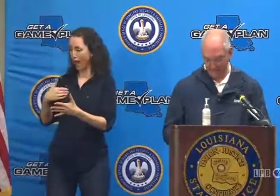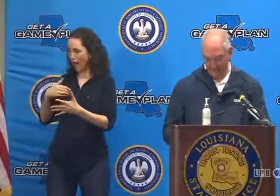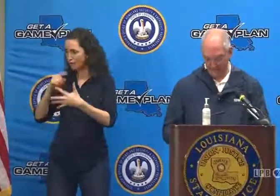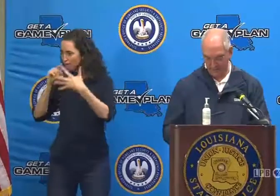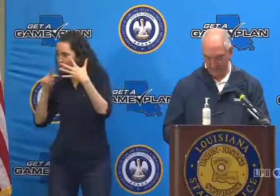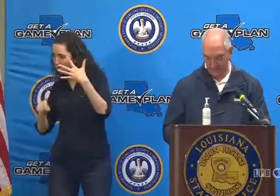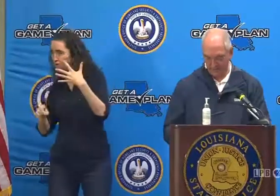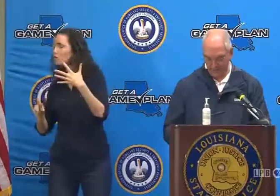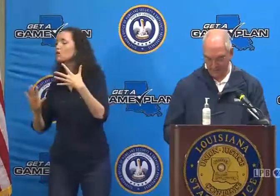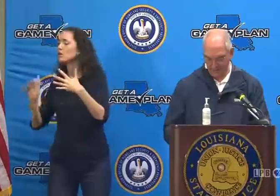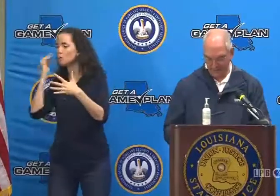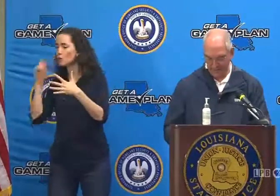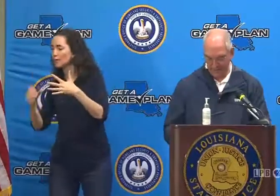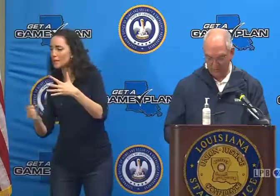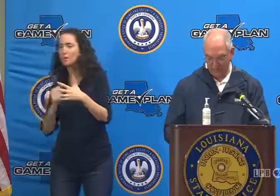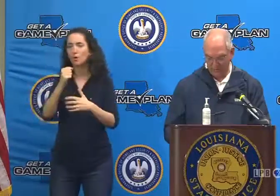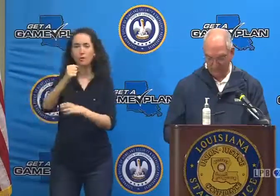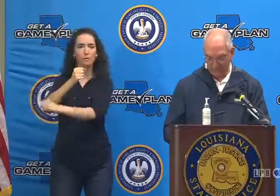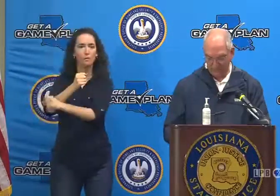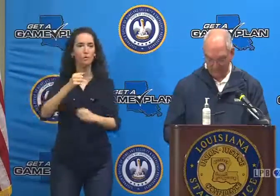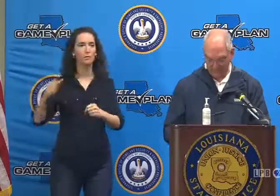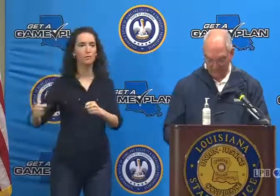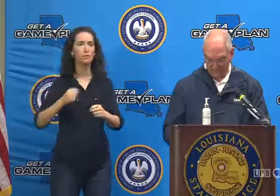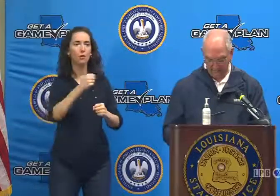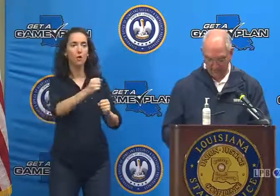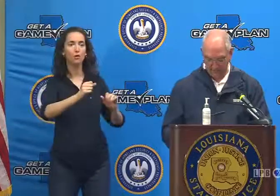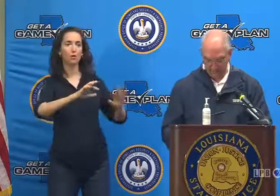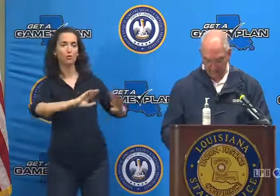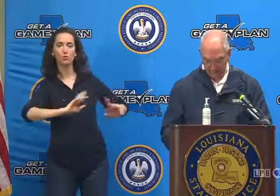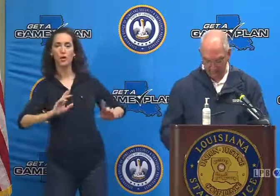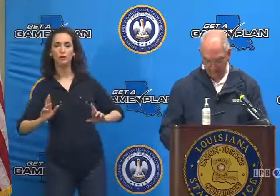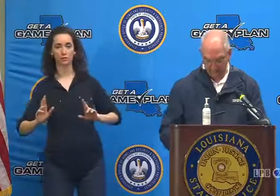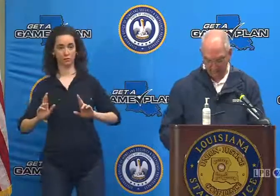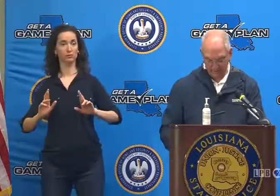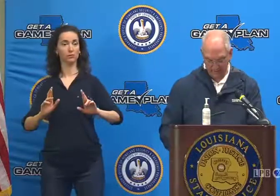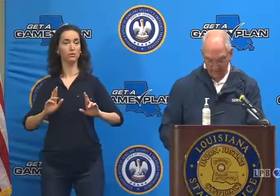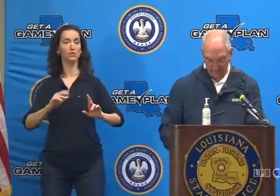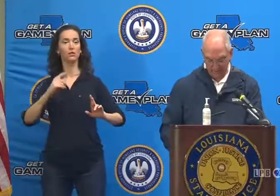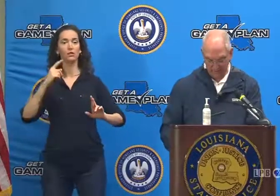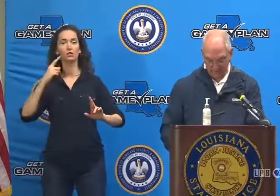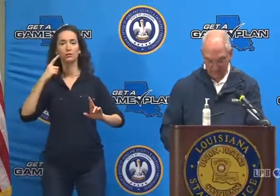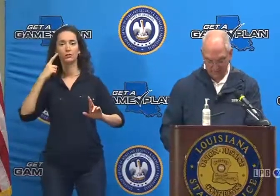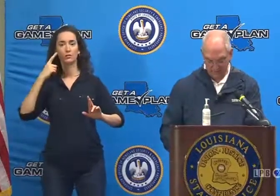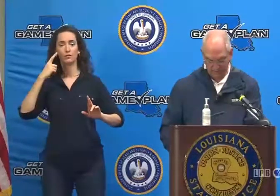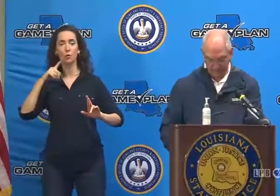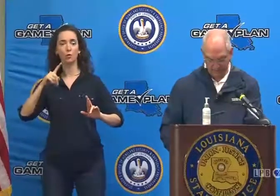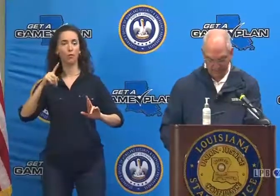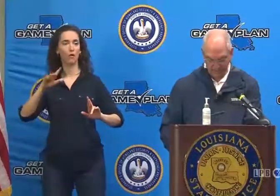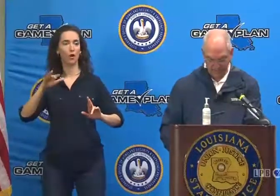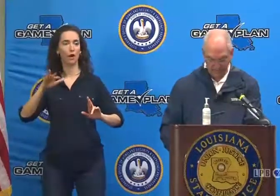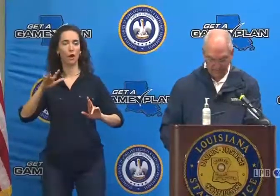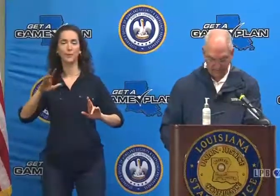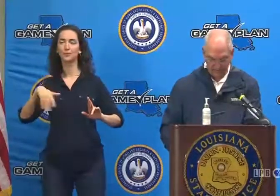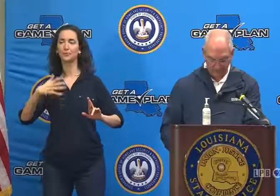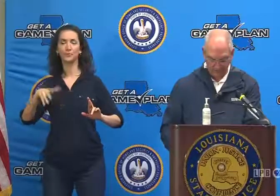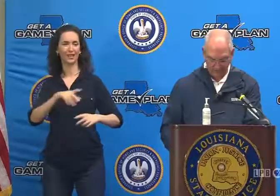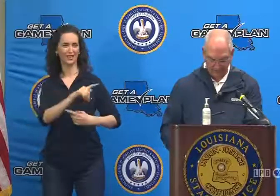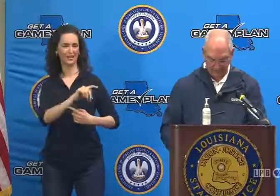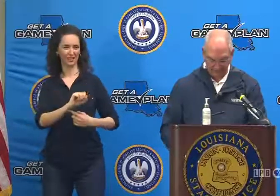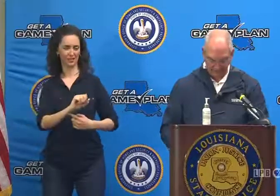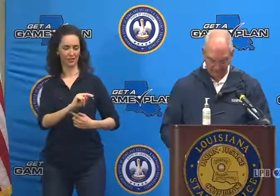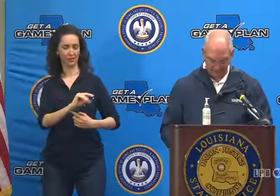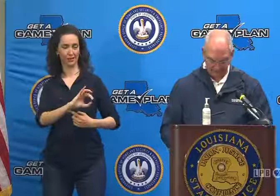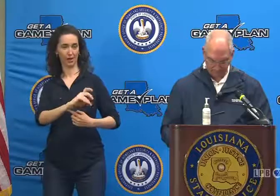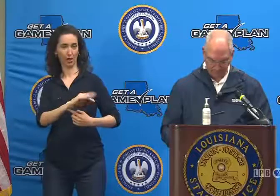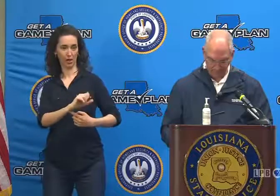need to move them in order to prepare for and very quickly respond to Tropical Storm